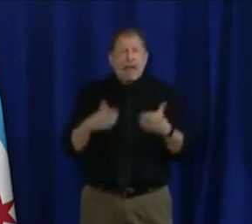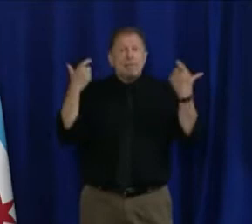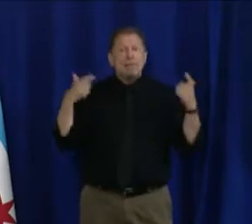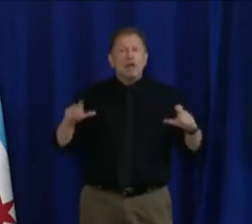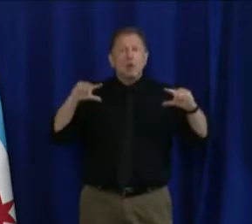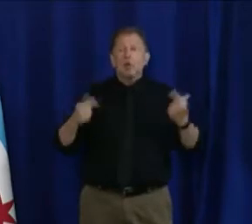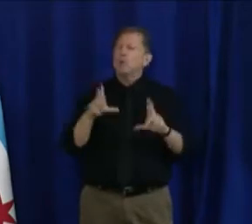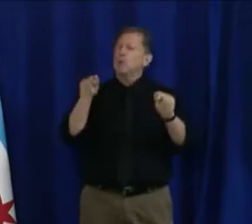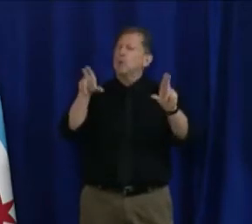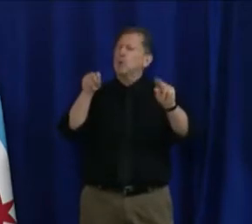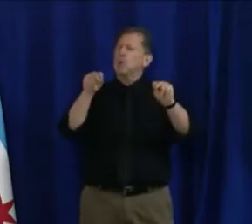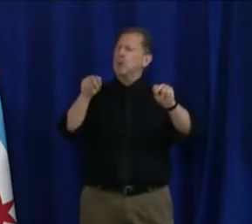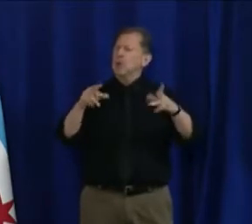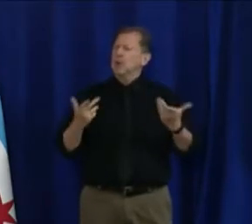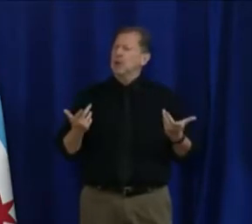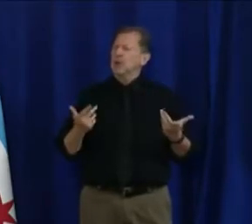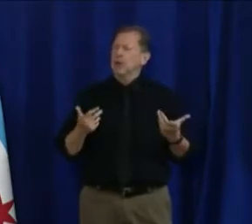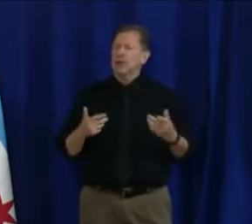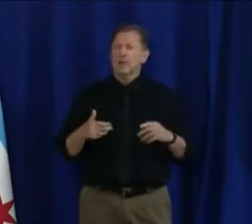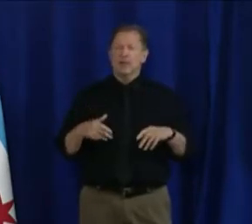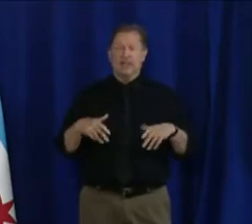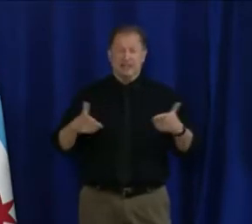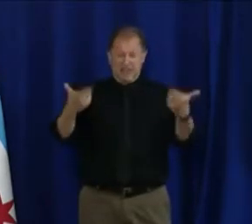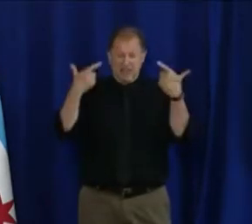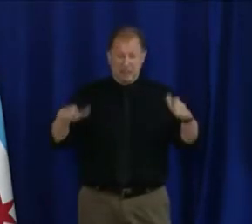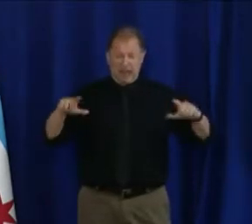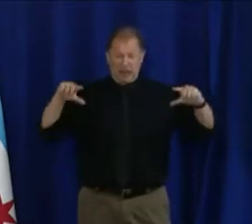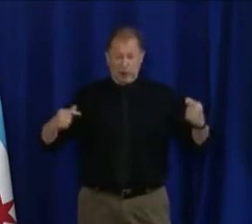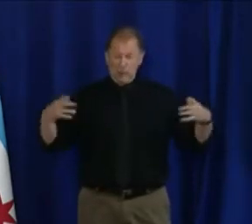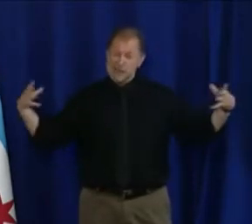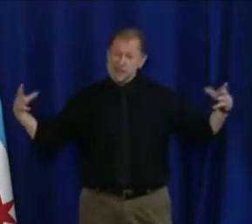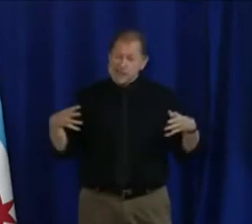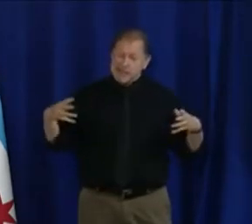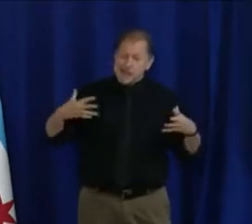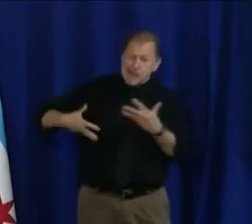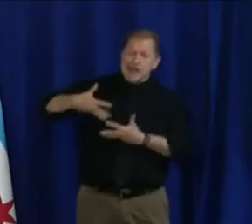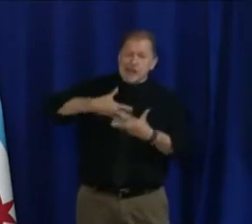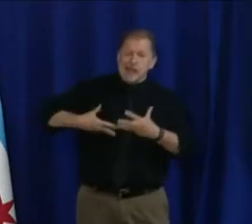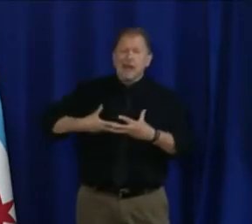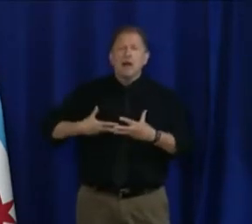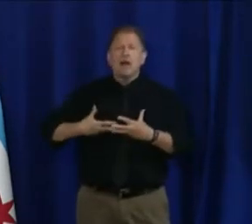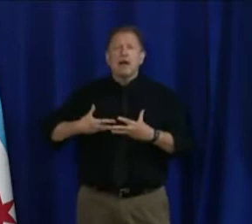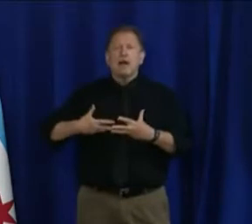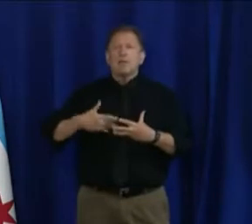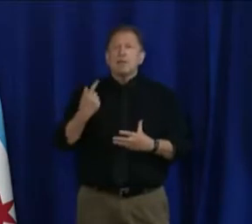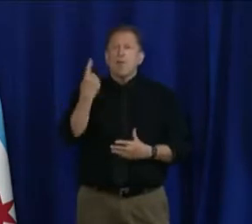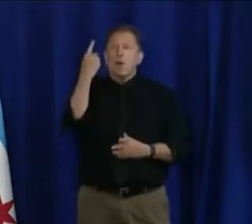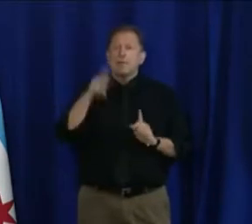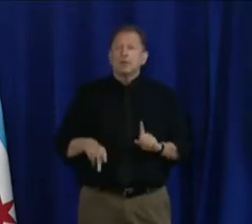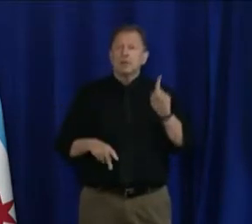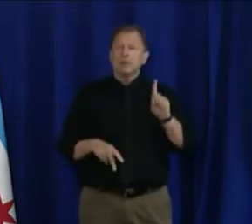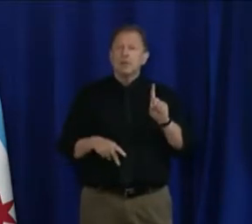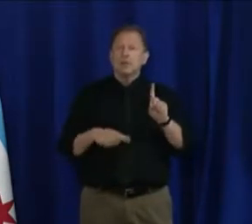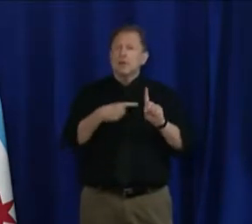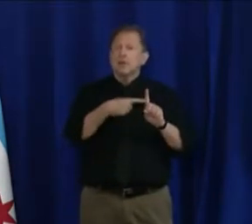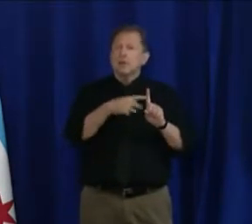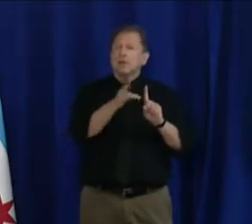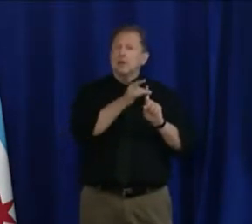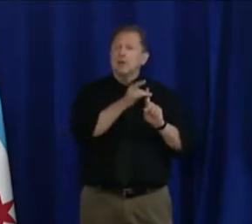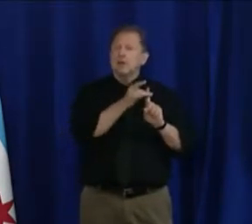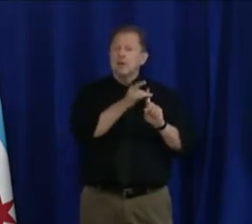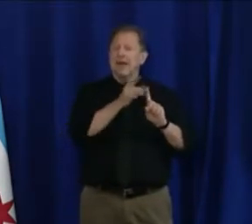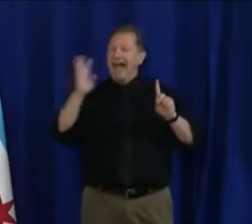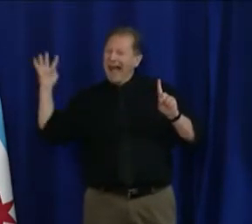I repeat, the larger the group, the higher the risk that someone in that group has COVID-19.